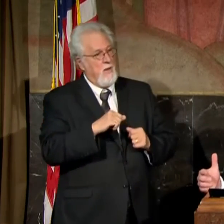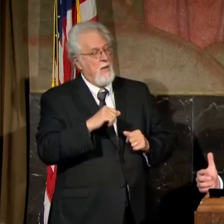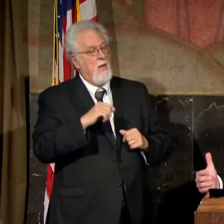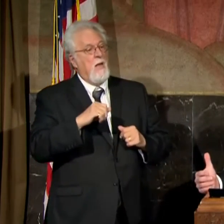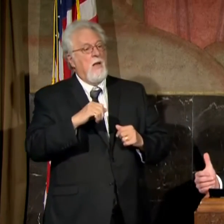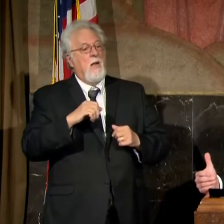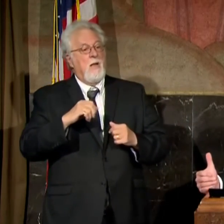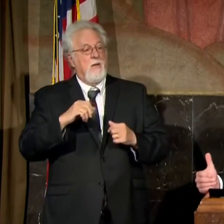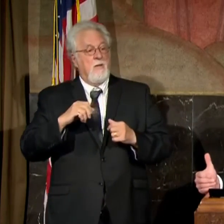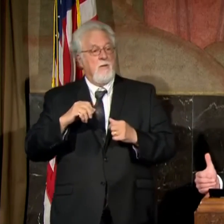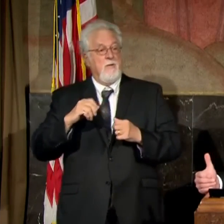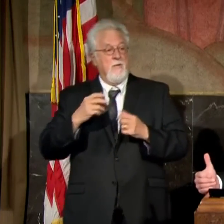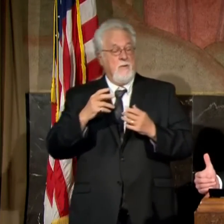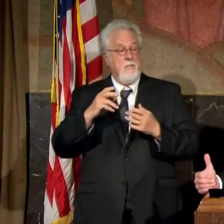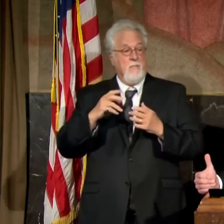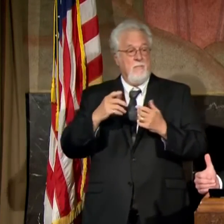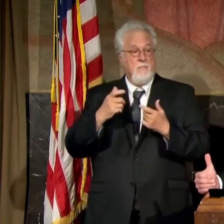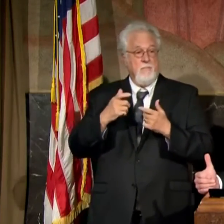principal medical monitoring station we have is at the medical